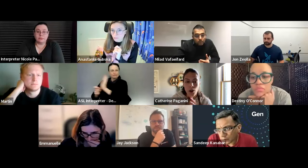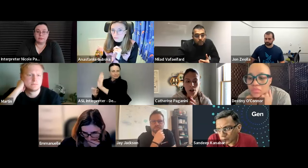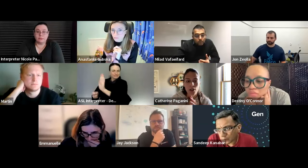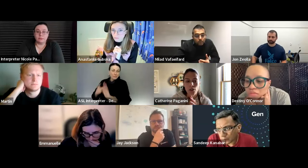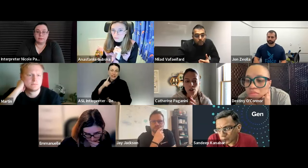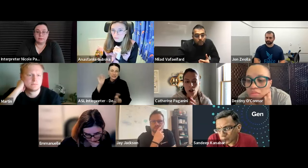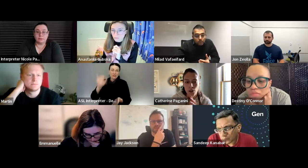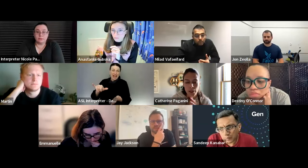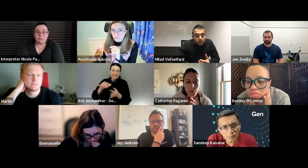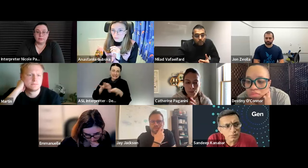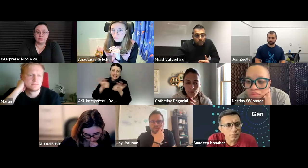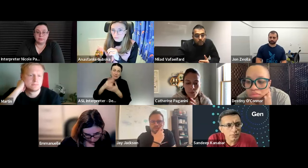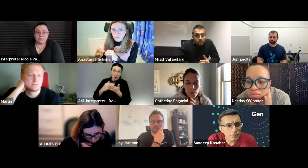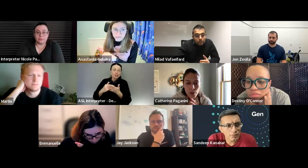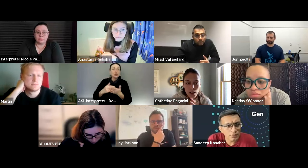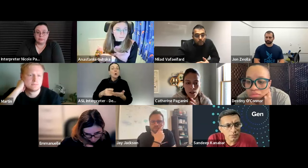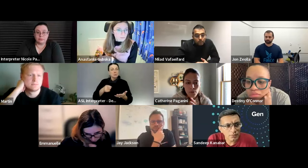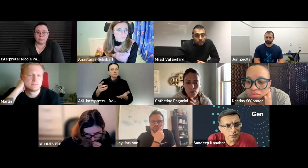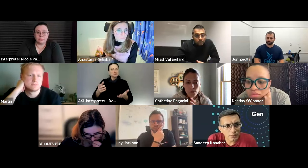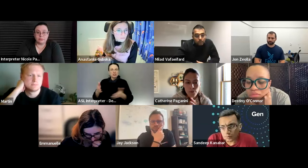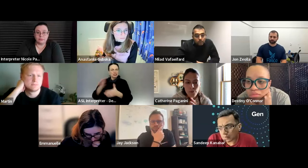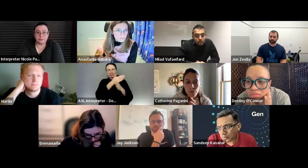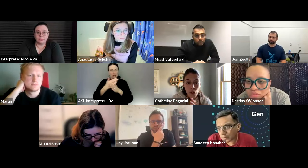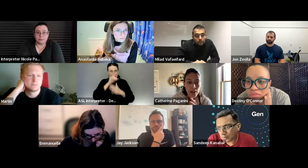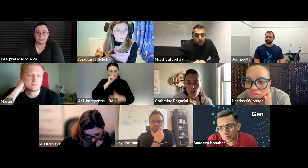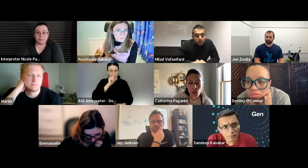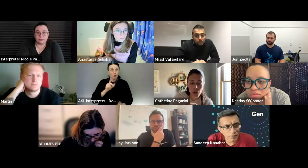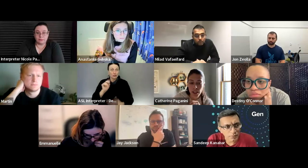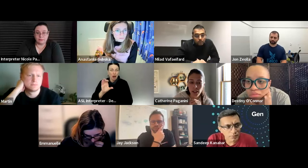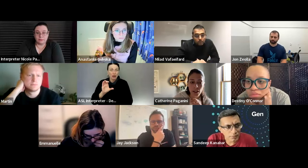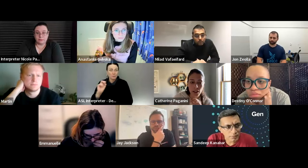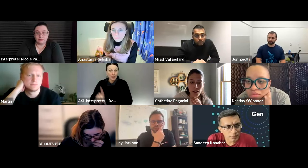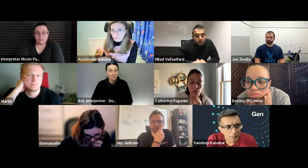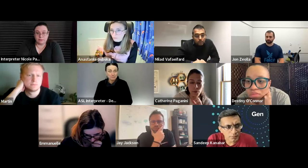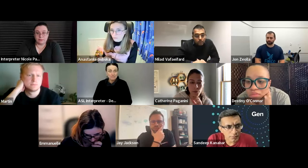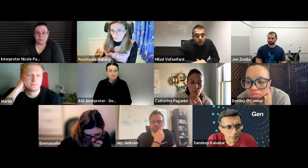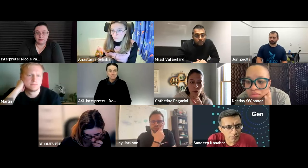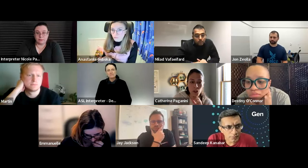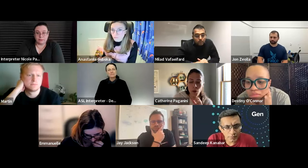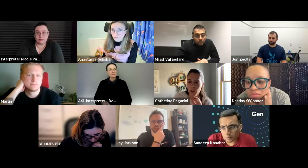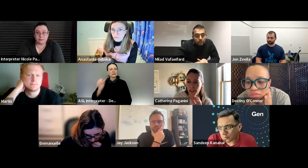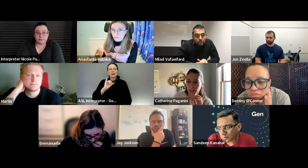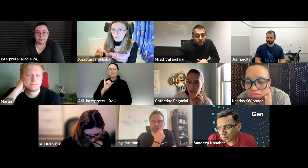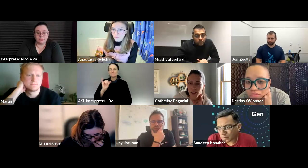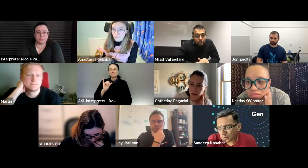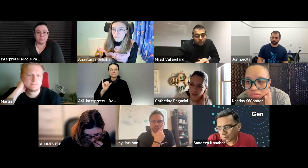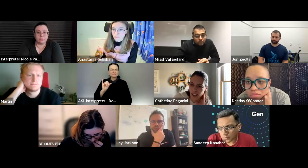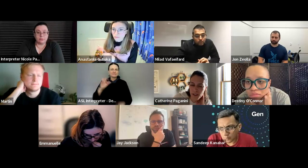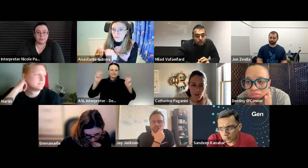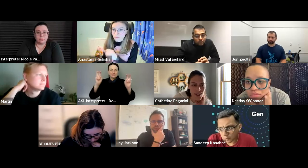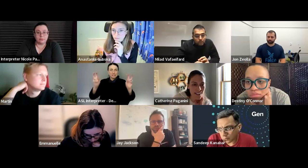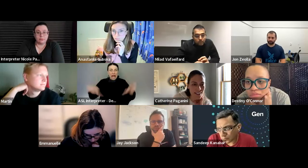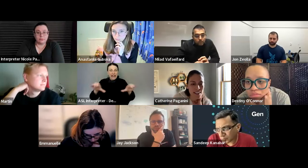the key part of the whole document um so yeah just like a um call to action there